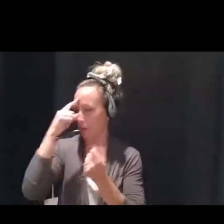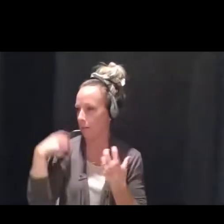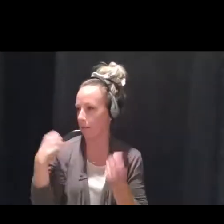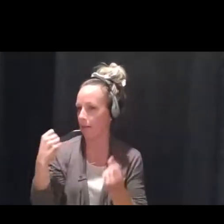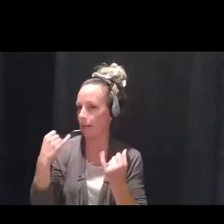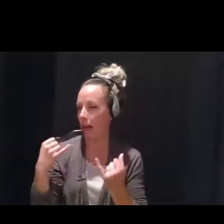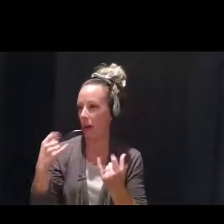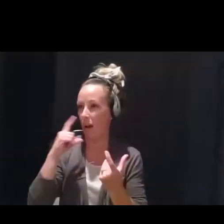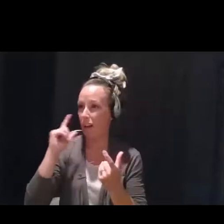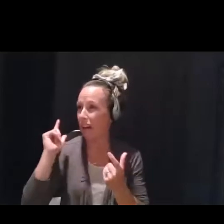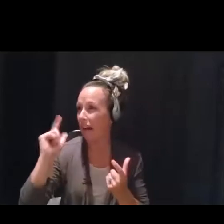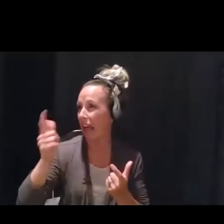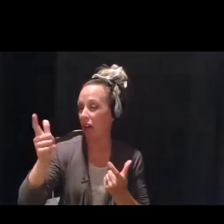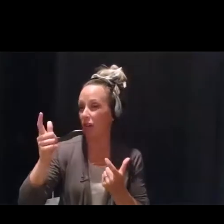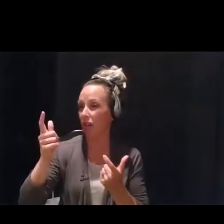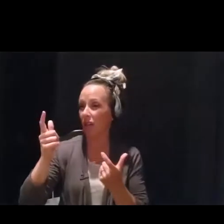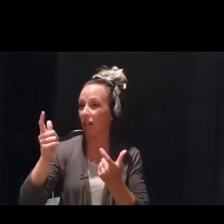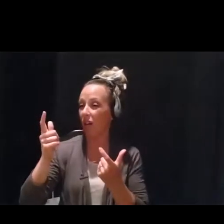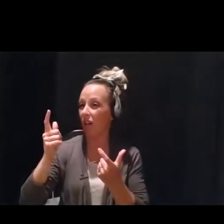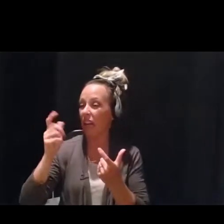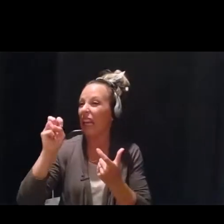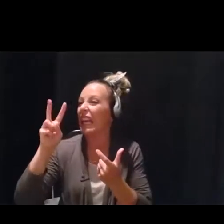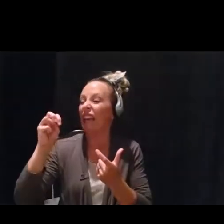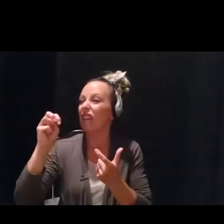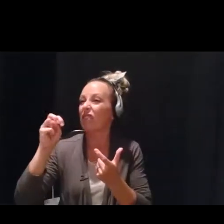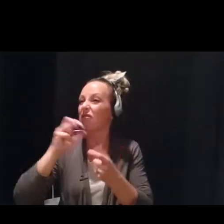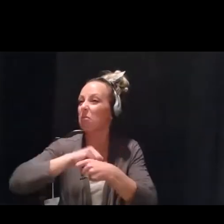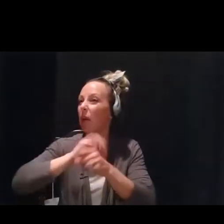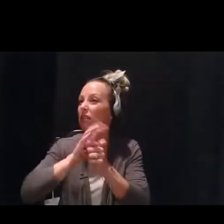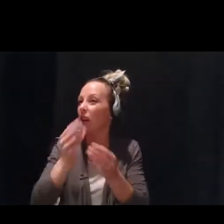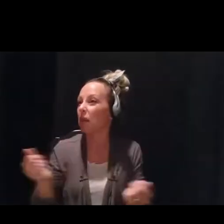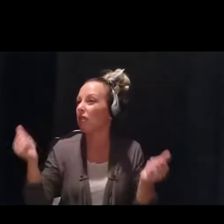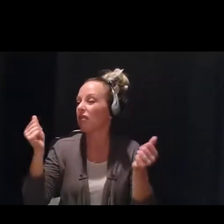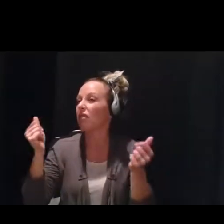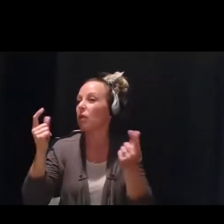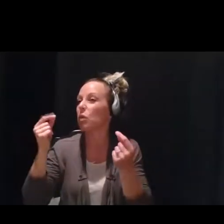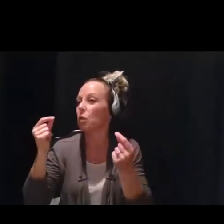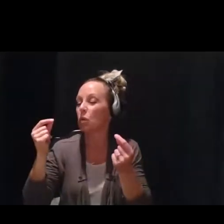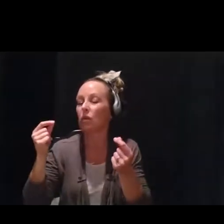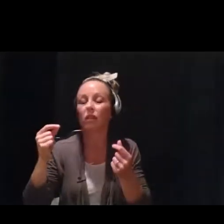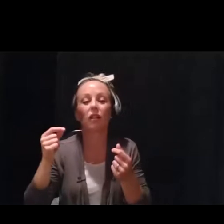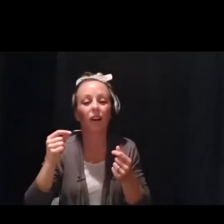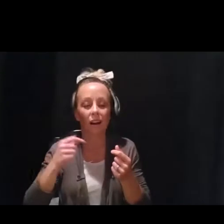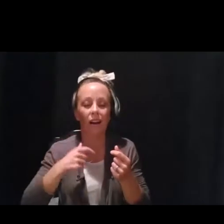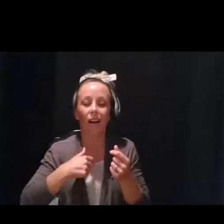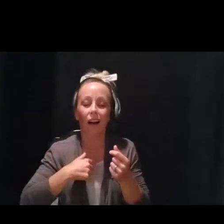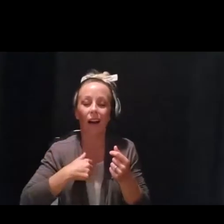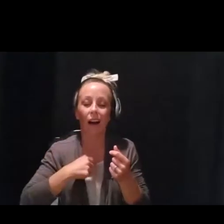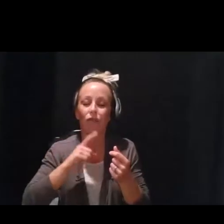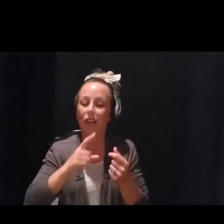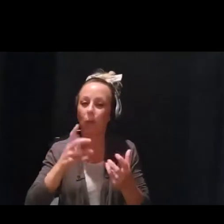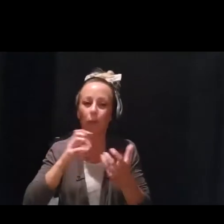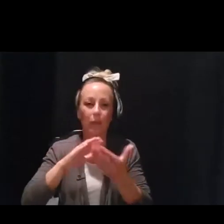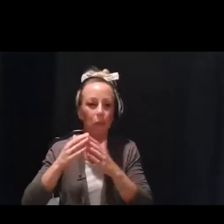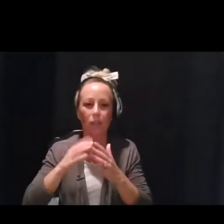the pandemic? Well, I would really love to see the community collectively join in the fight against mental health